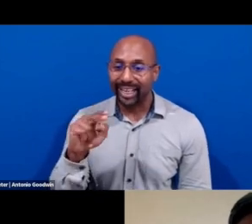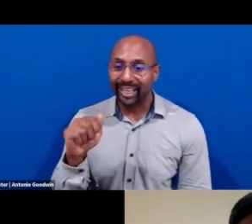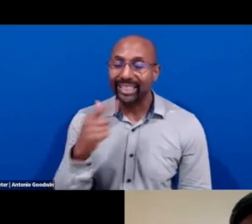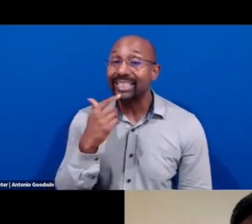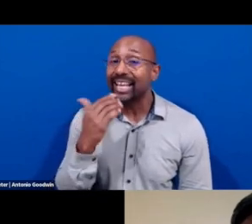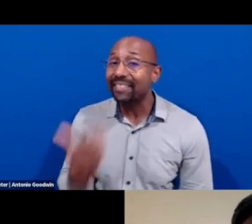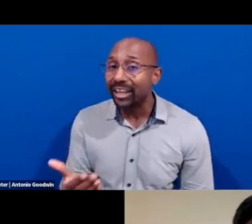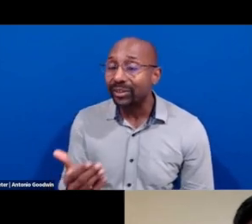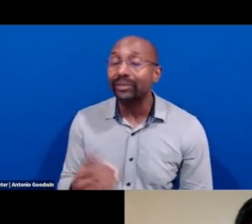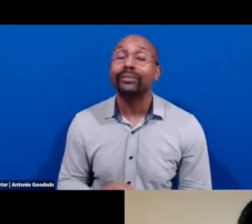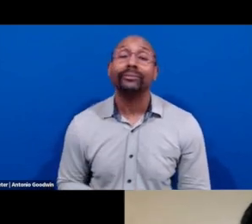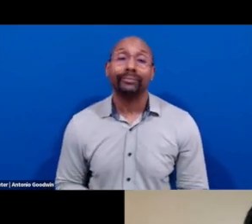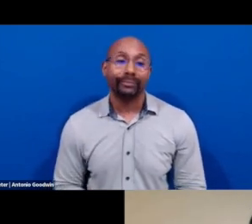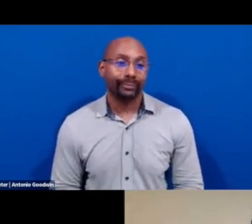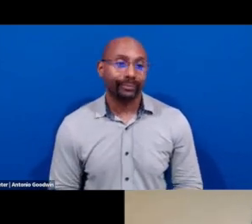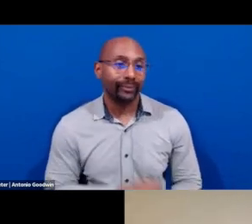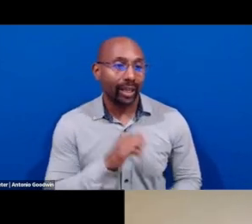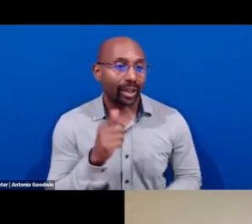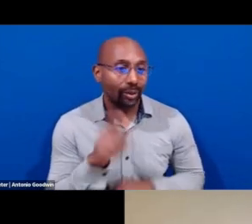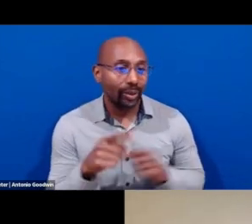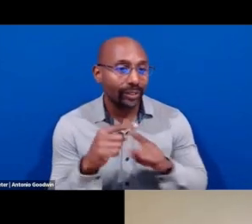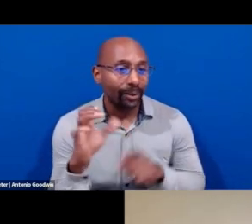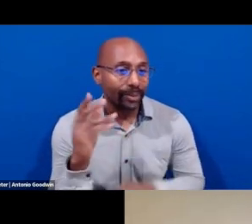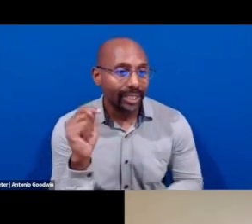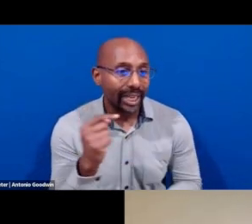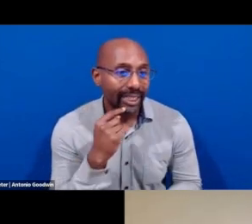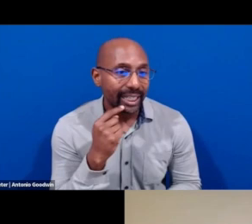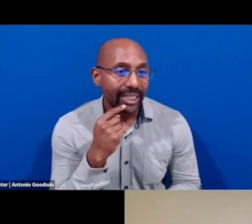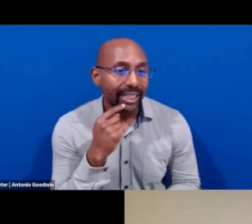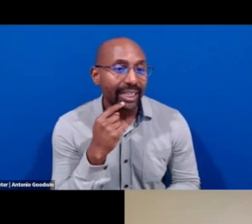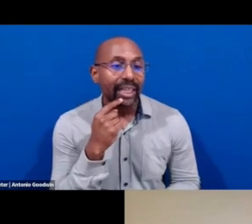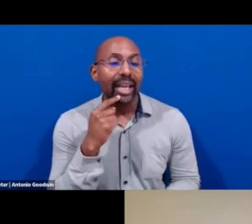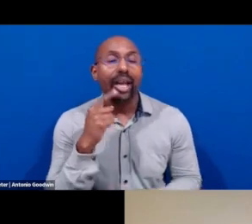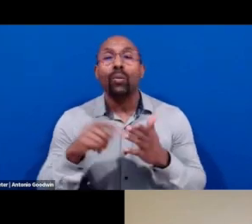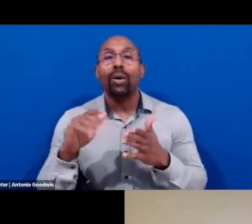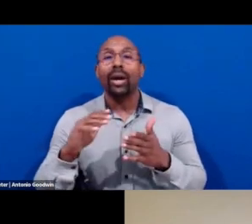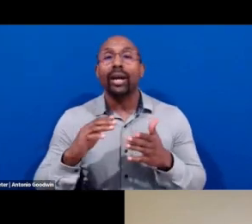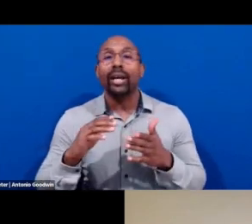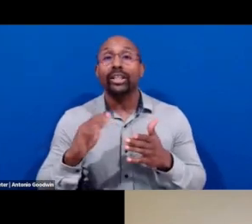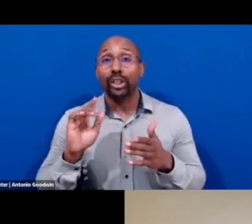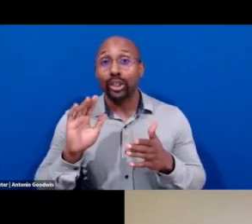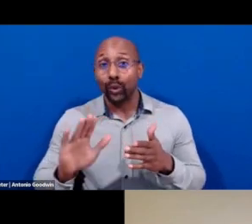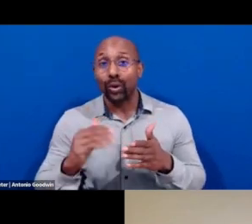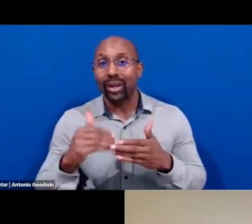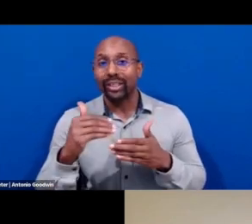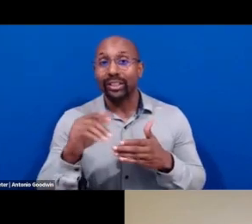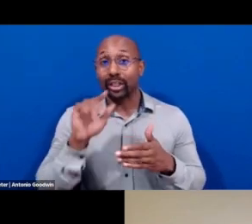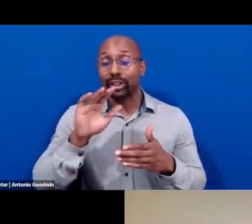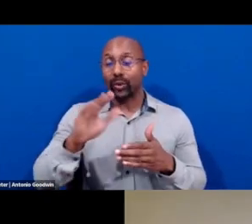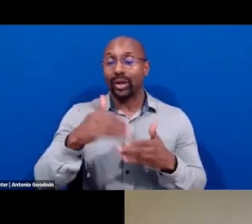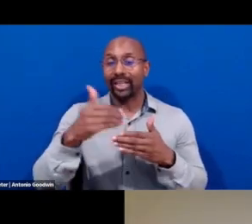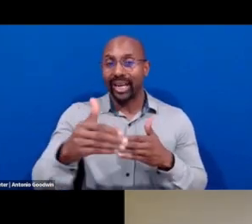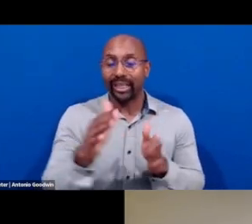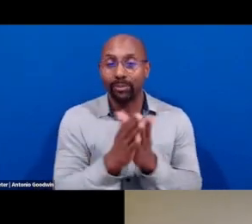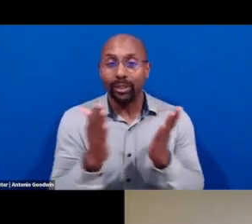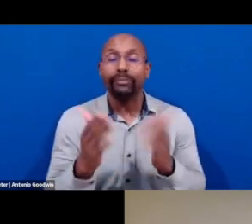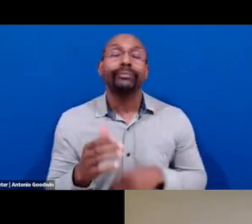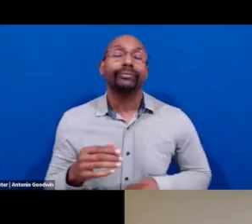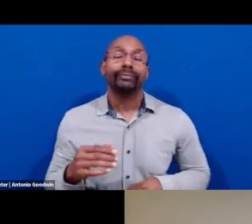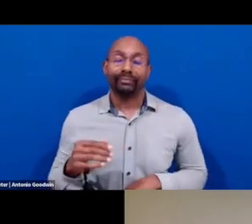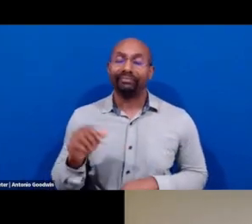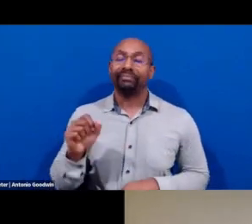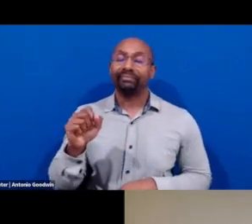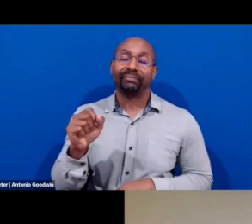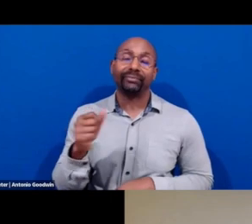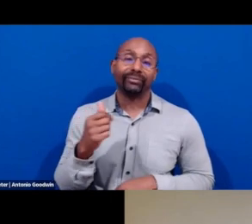What is your next book? So still working on my next book. It's, um, a work in progress and hope to be going out on submission